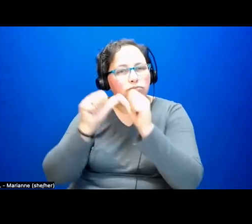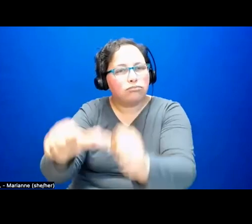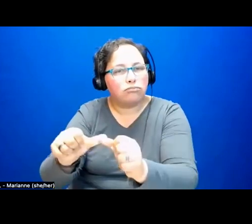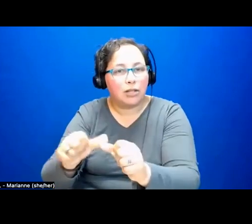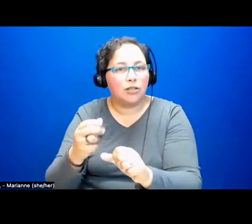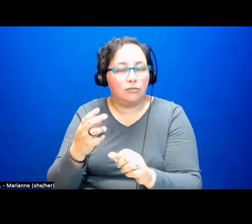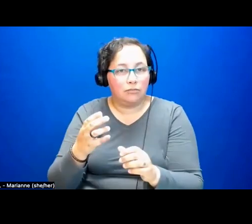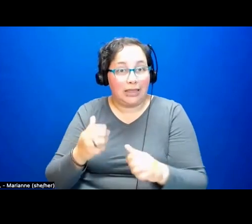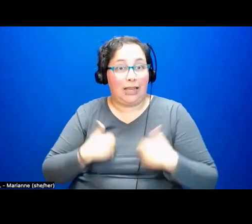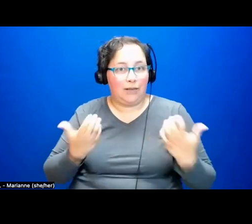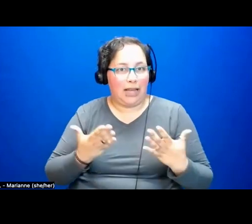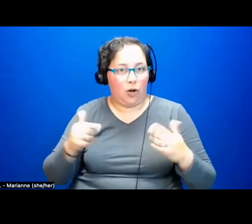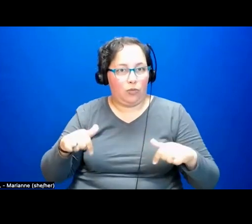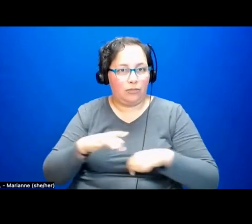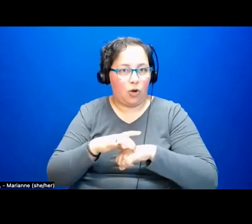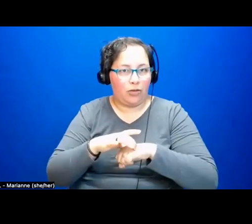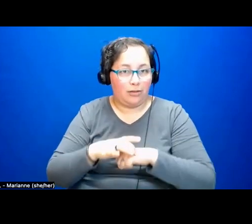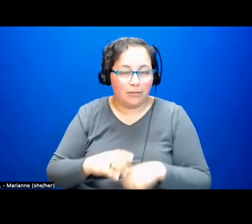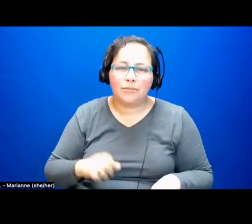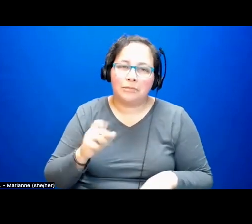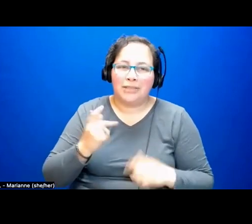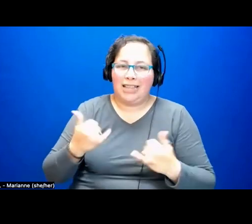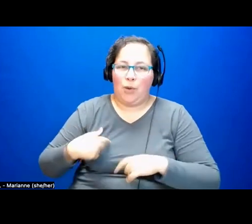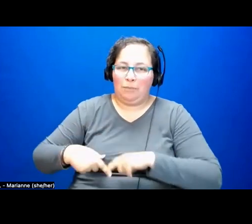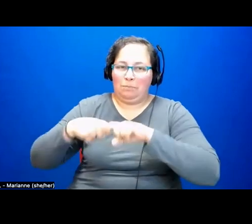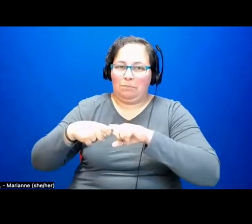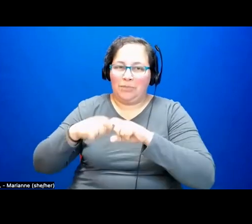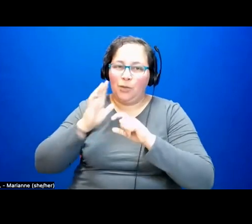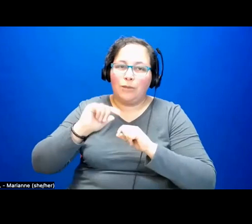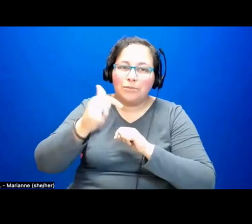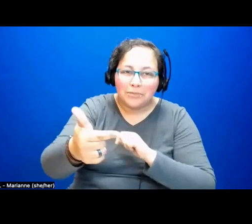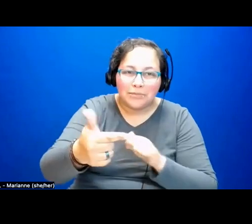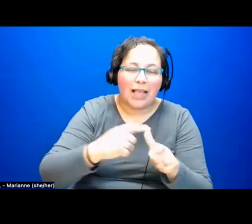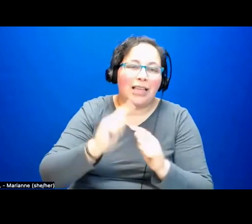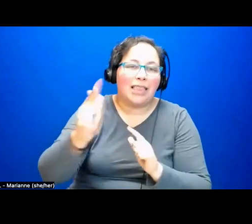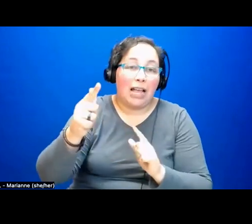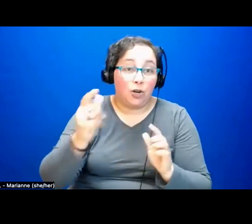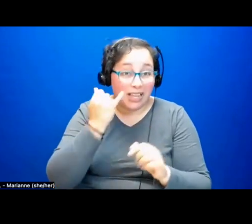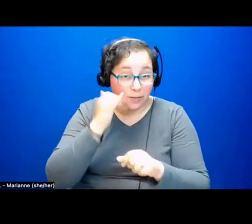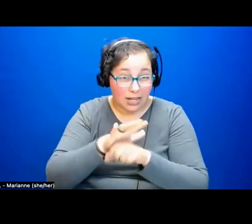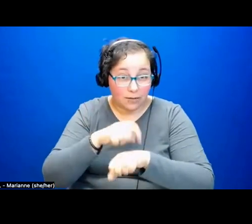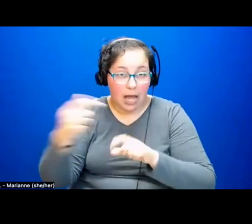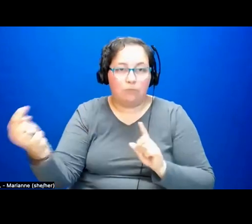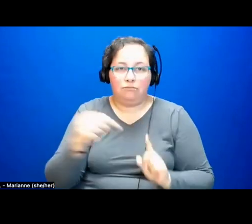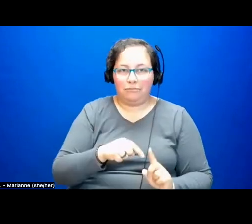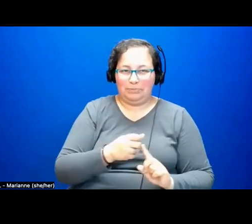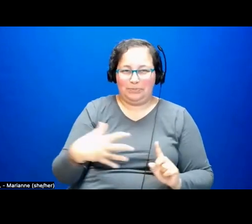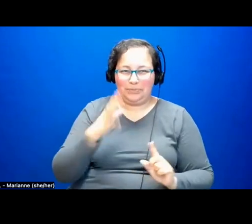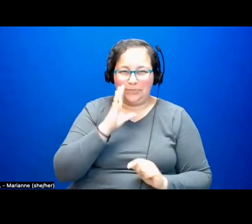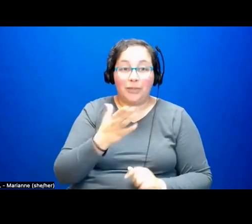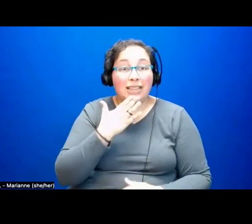I will stop here and return perhaps to some of these themes if we have time. Thank you.